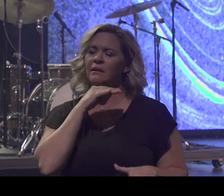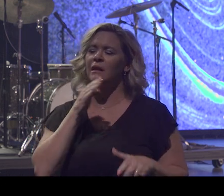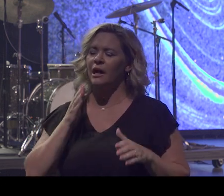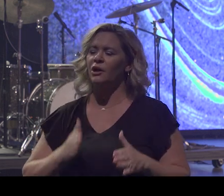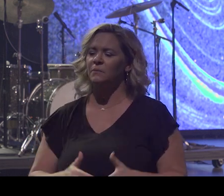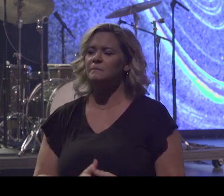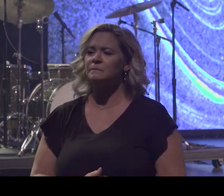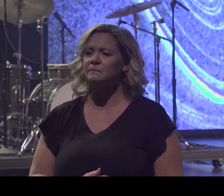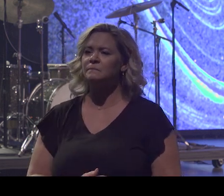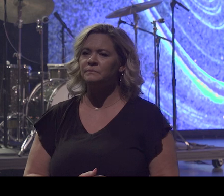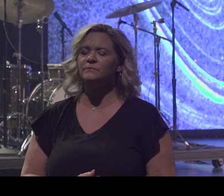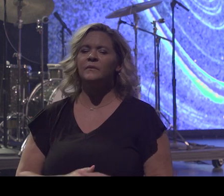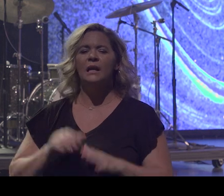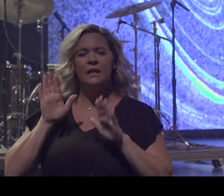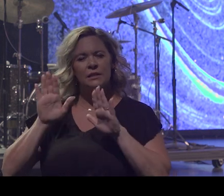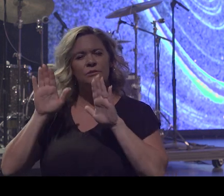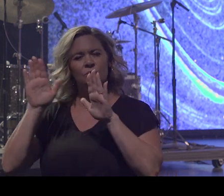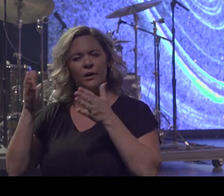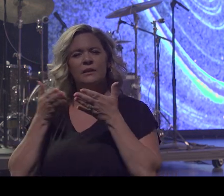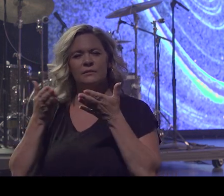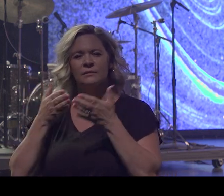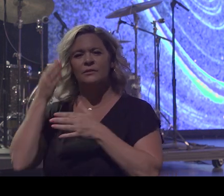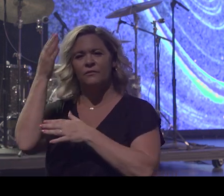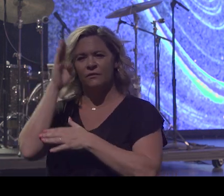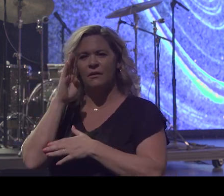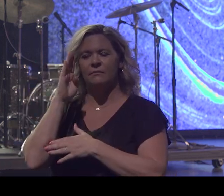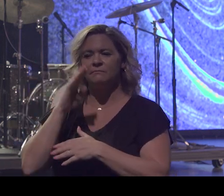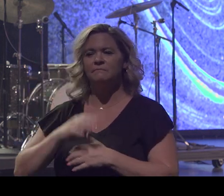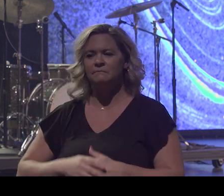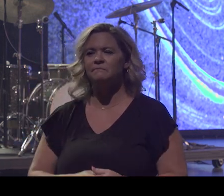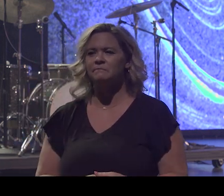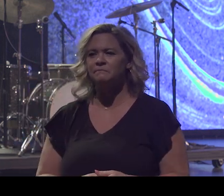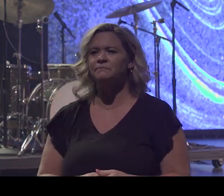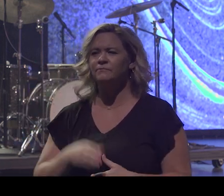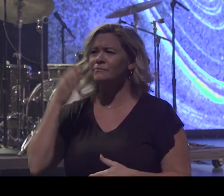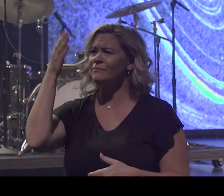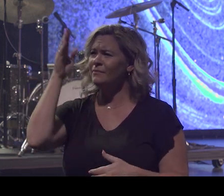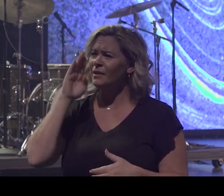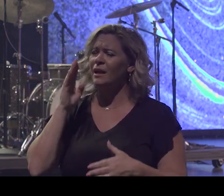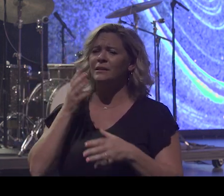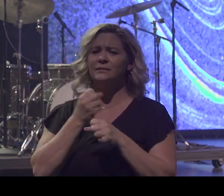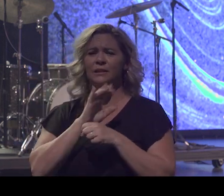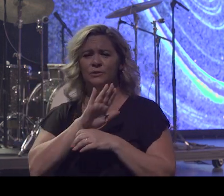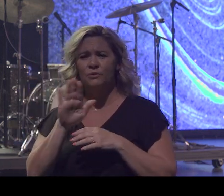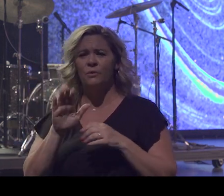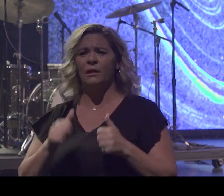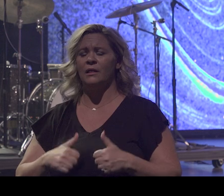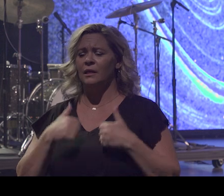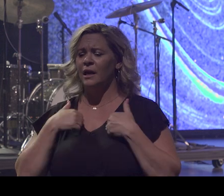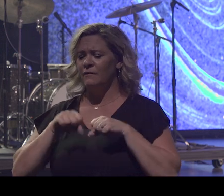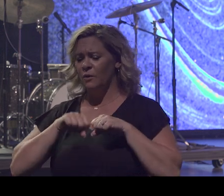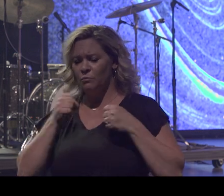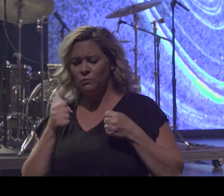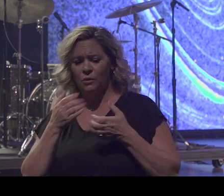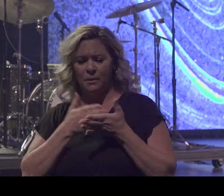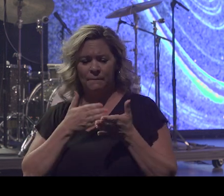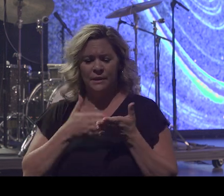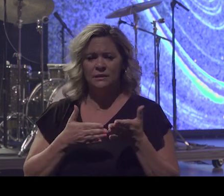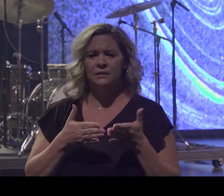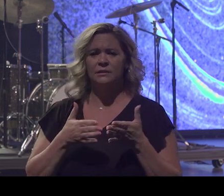It is great to serve God. God takes your life and takes the broken pieces and he puts them back together for